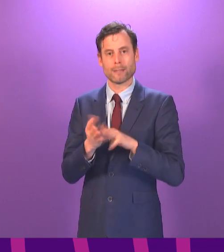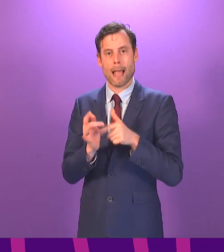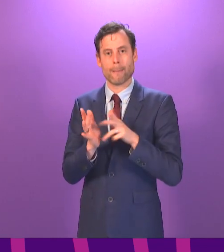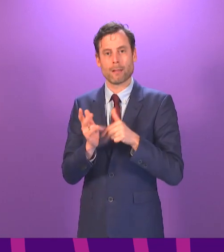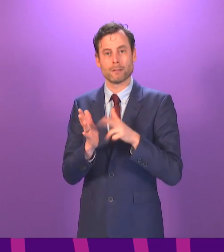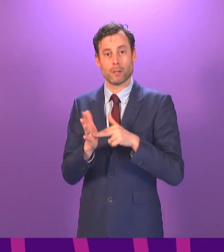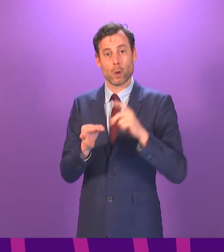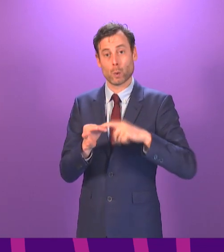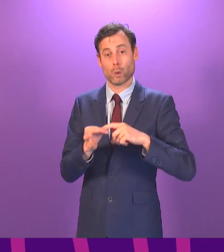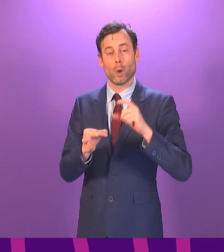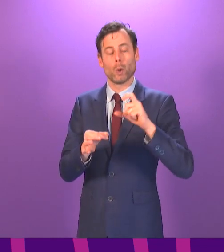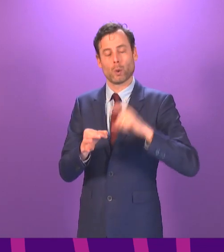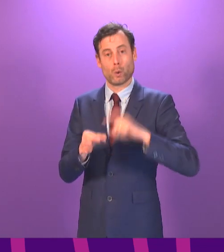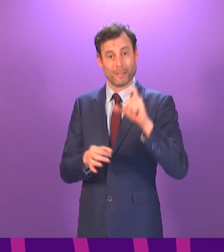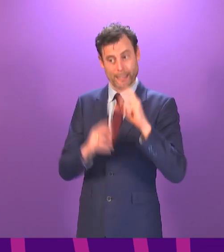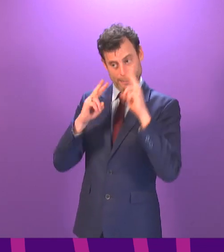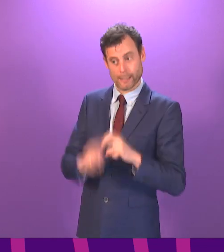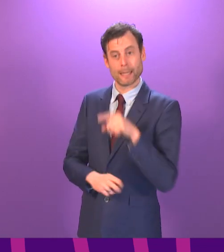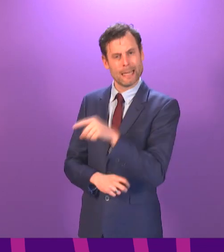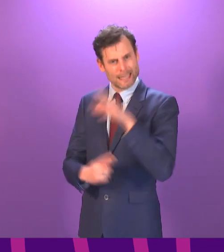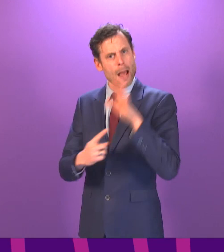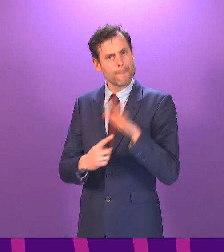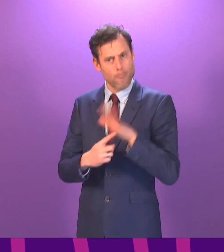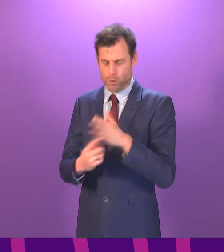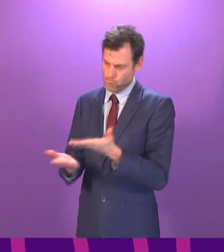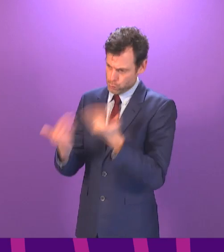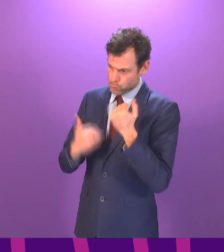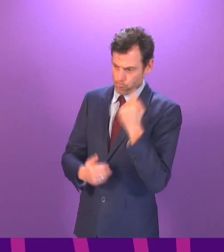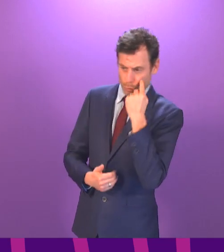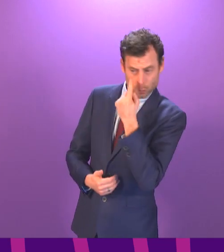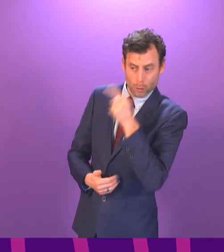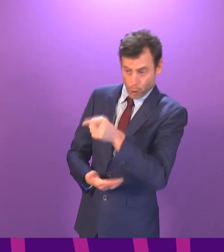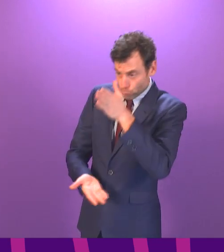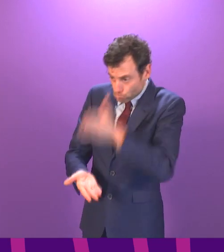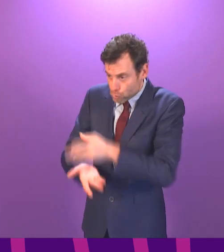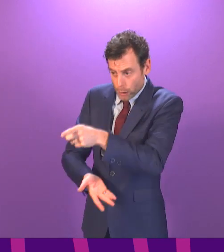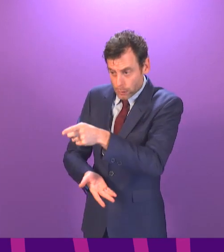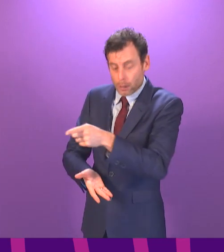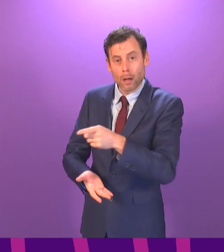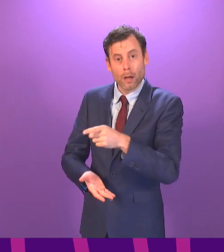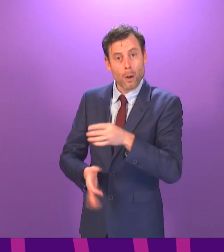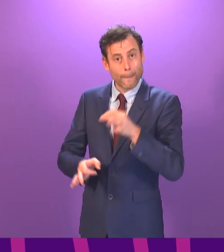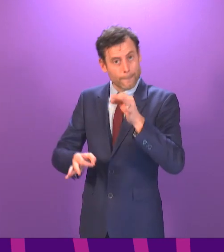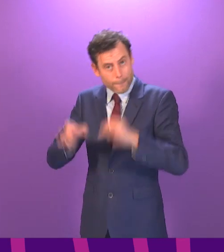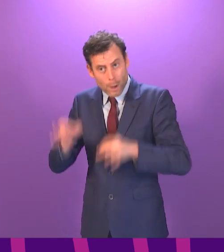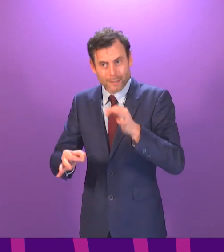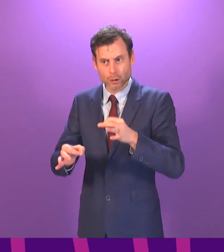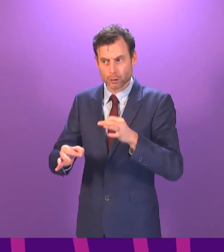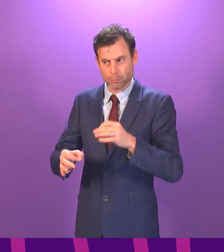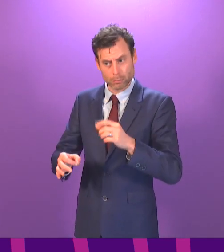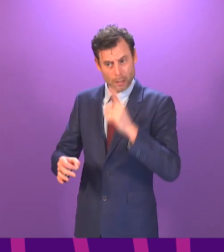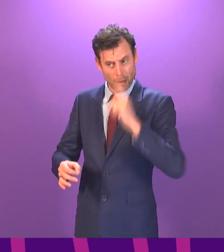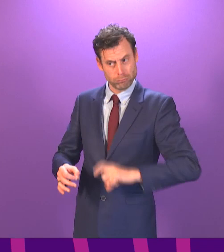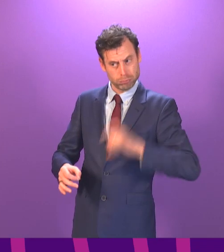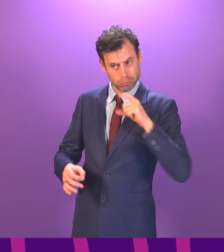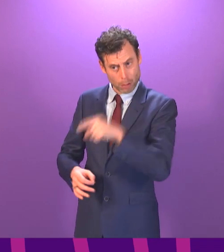ministerial code exists to protect the public interest, to ensure that there is trust between politicians and the public, and for the public